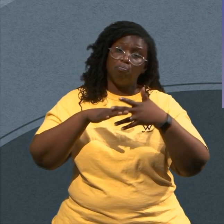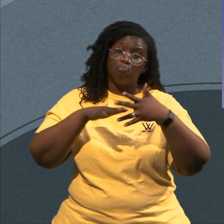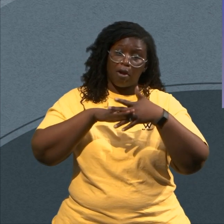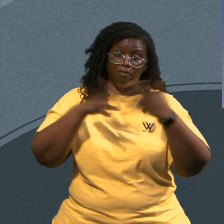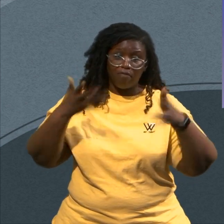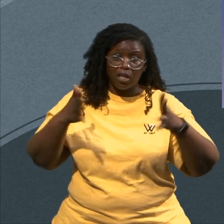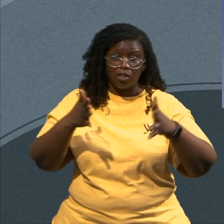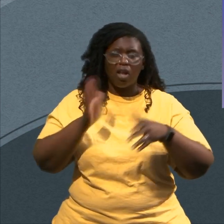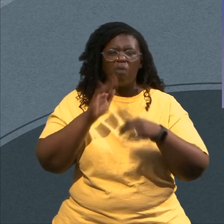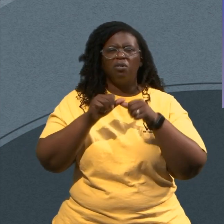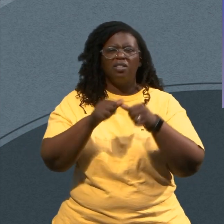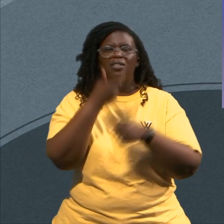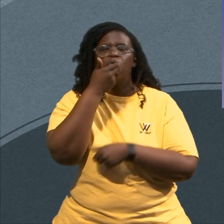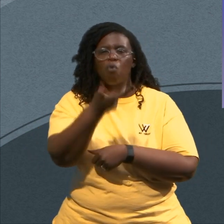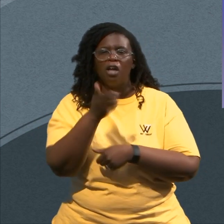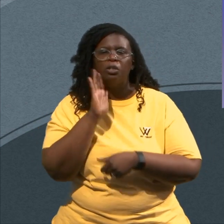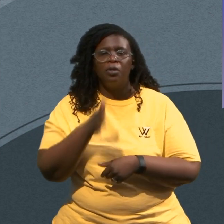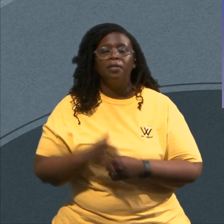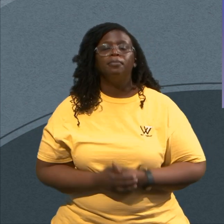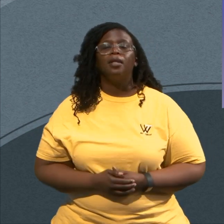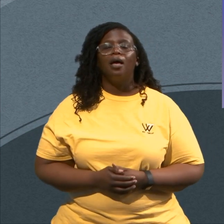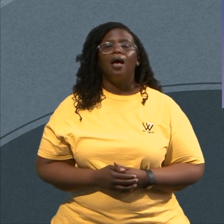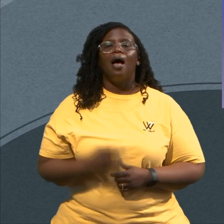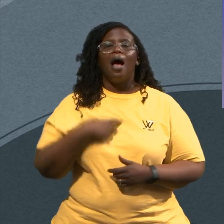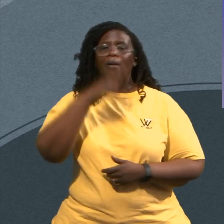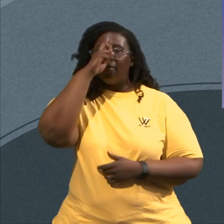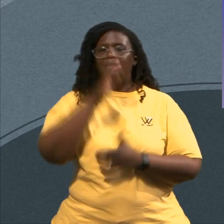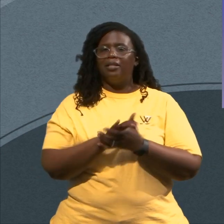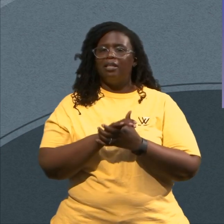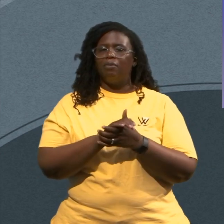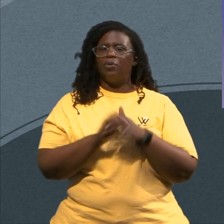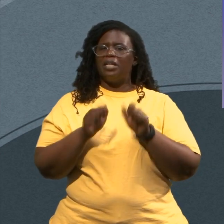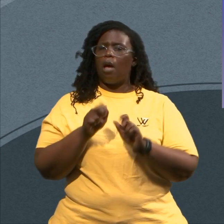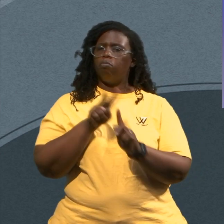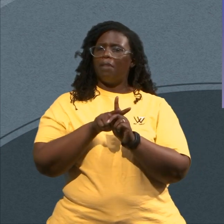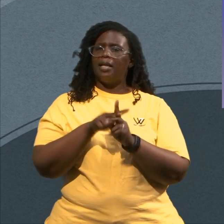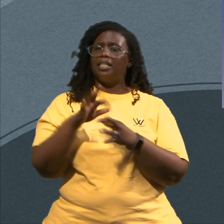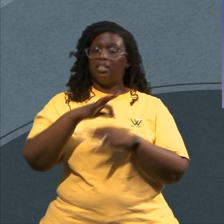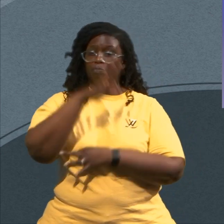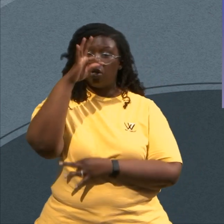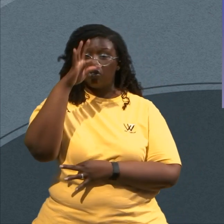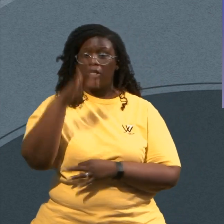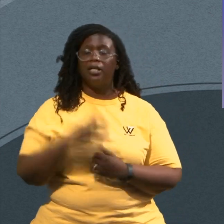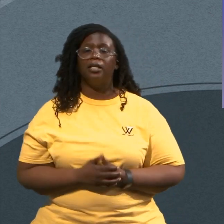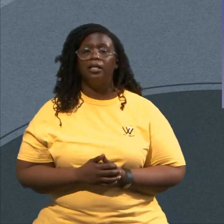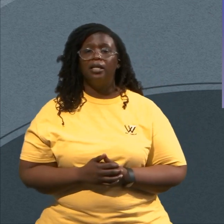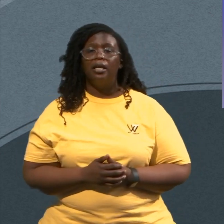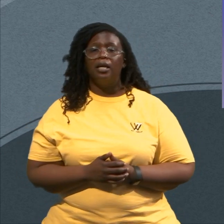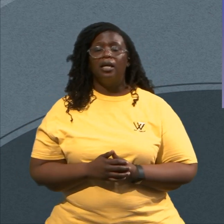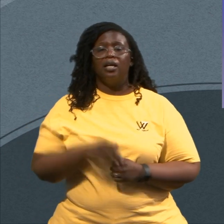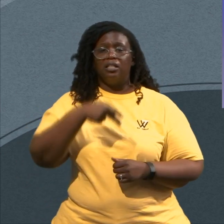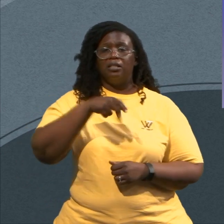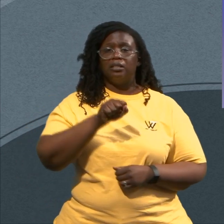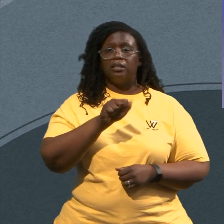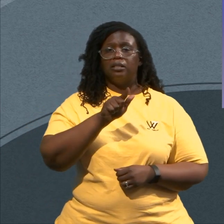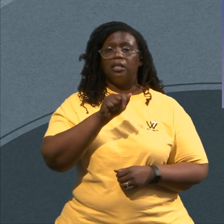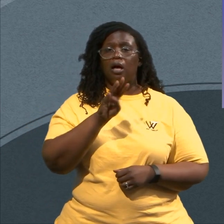Spiritually As we unpack Psalm 46 verse 10 The psalmist tells us to be still That the